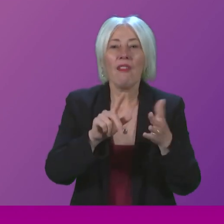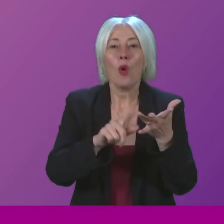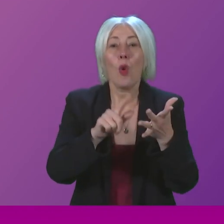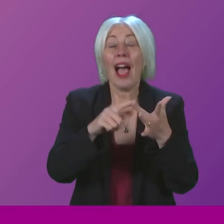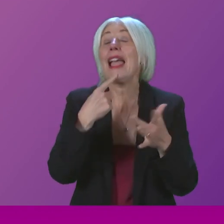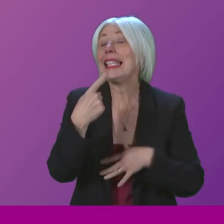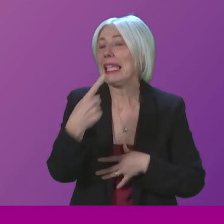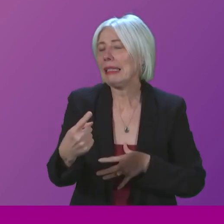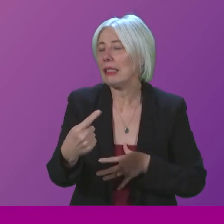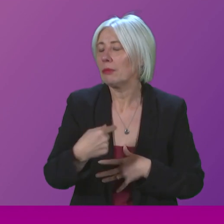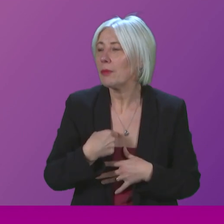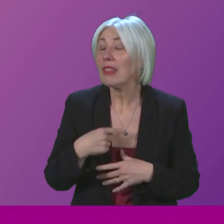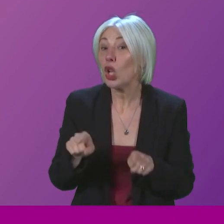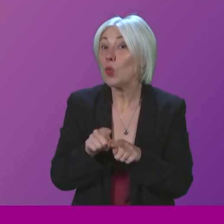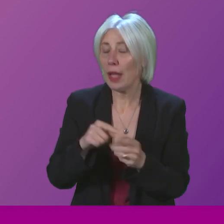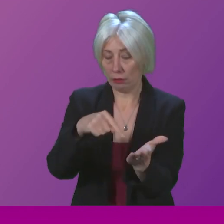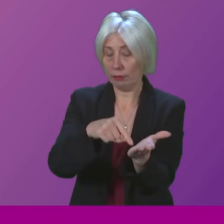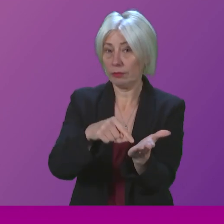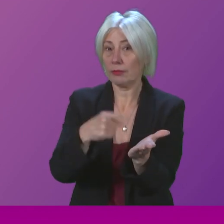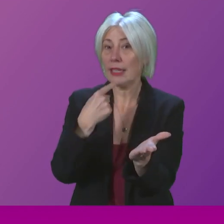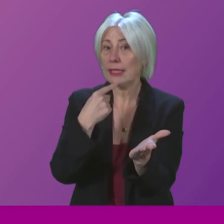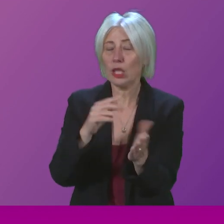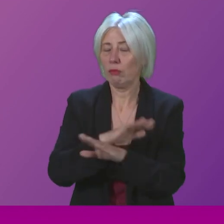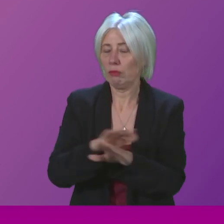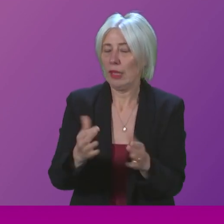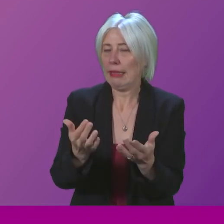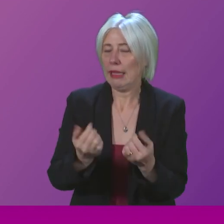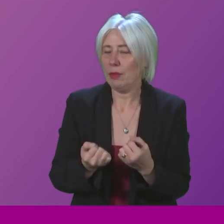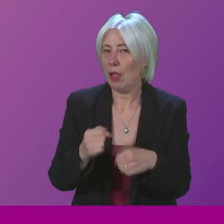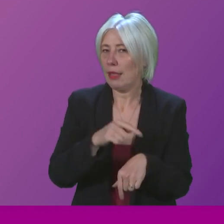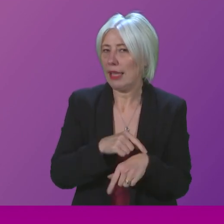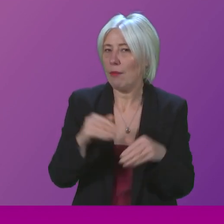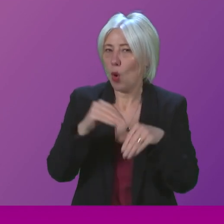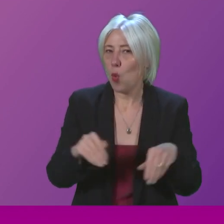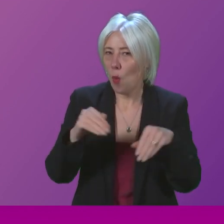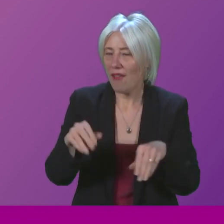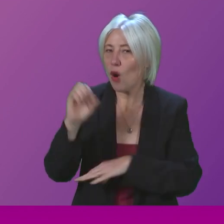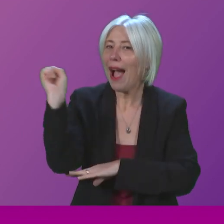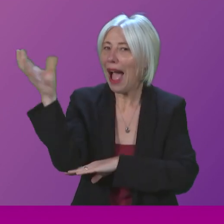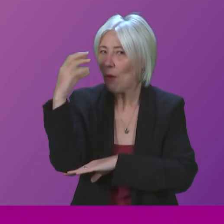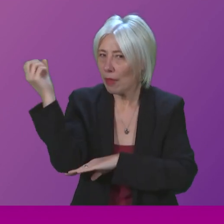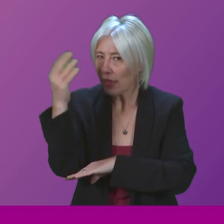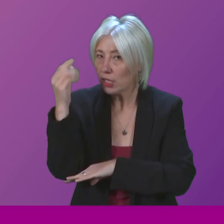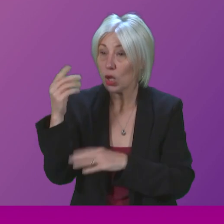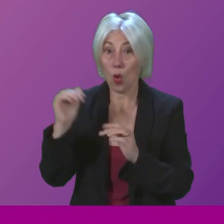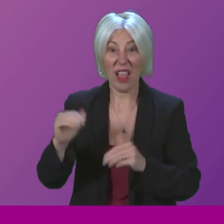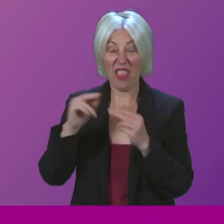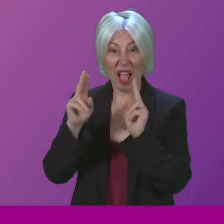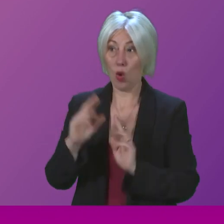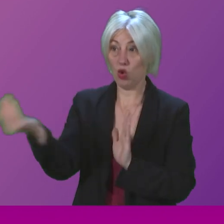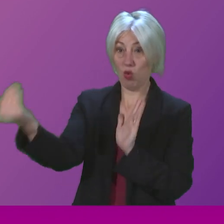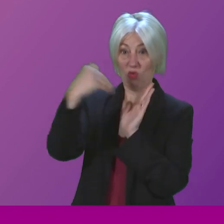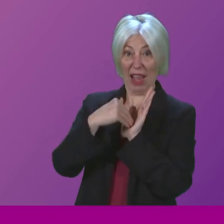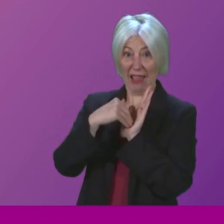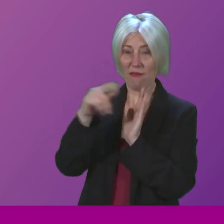I mentioned, it was also revealed that the unacceptable time people are waiting for ambulances to even arrive is getting